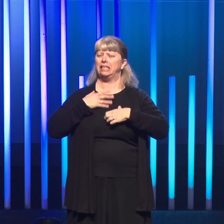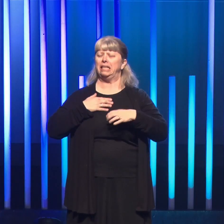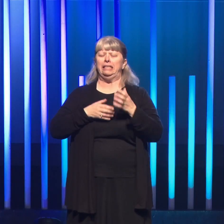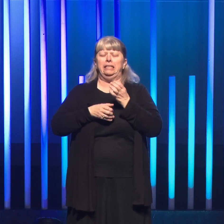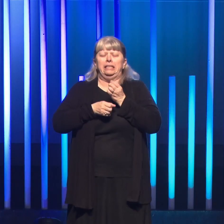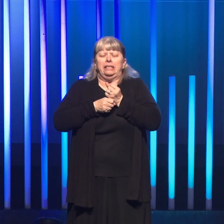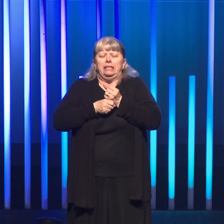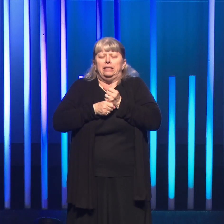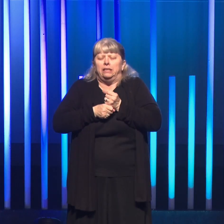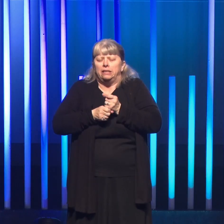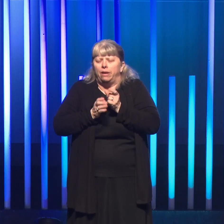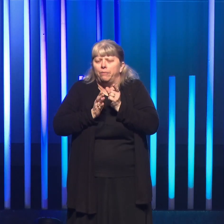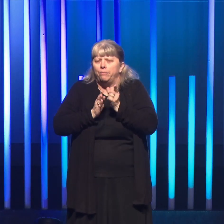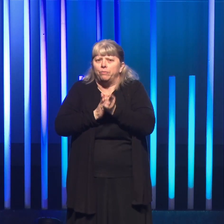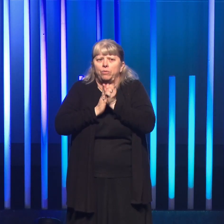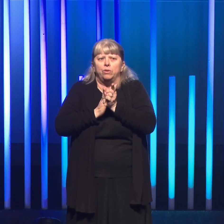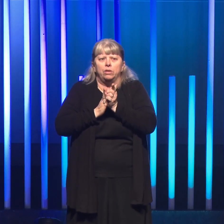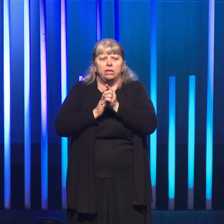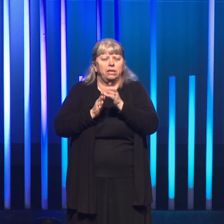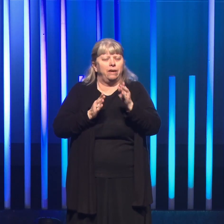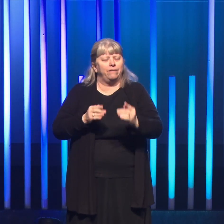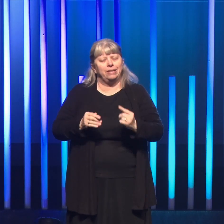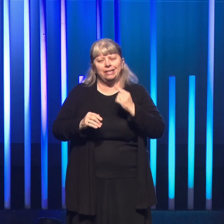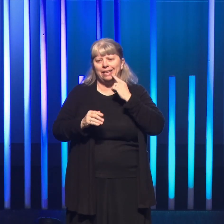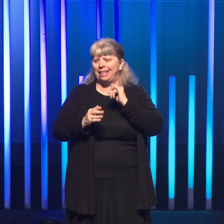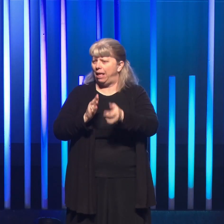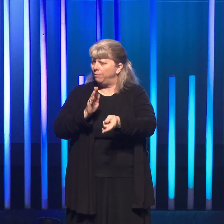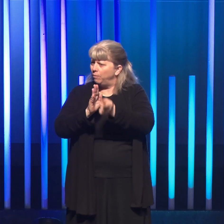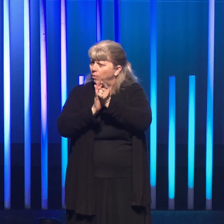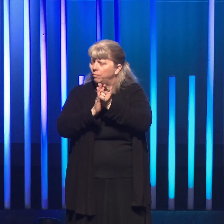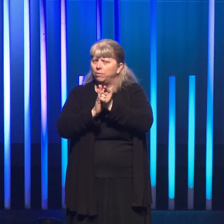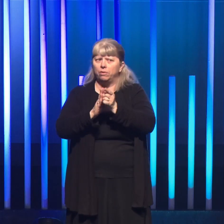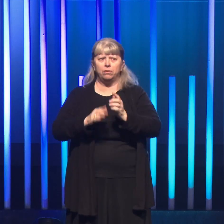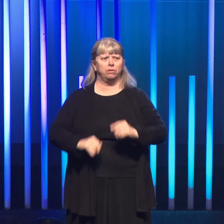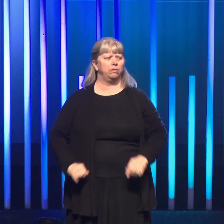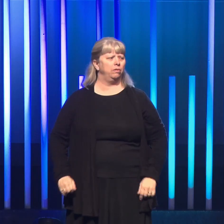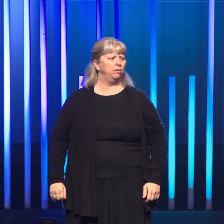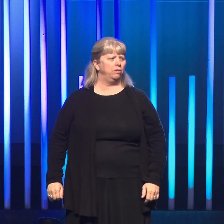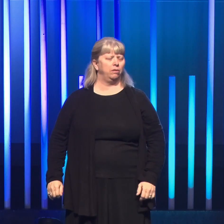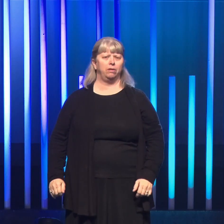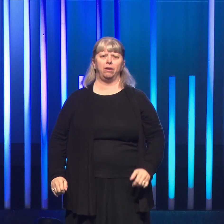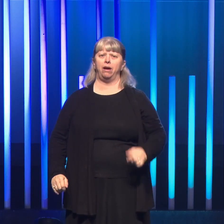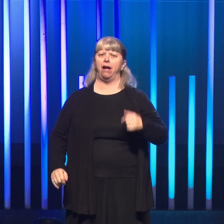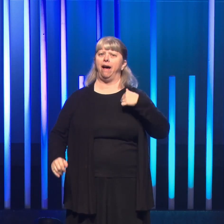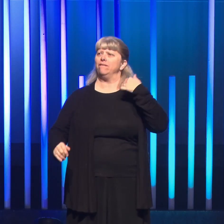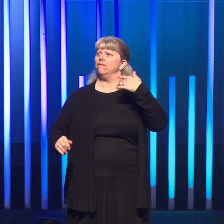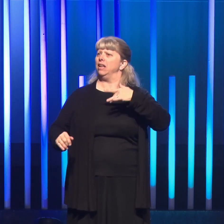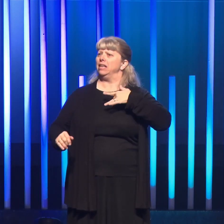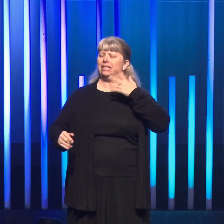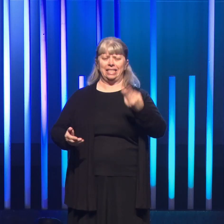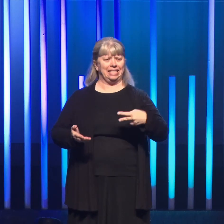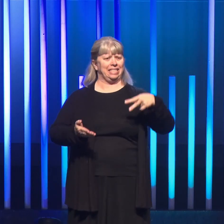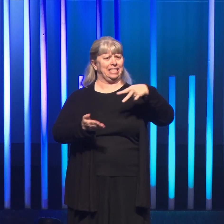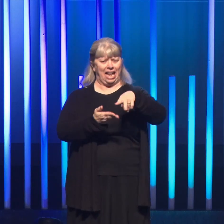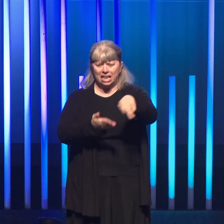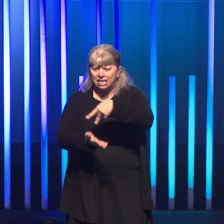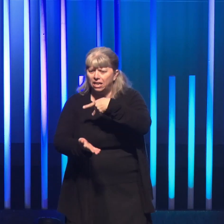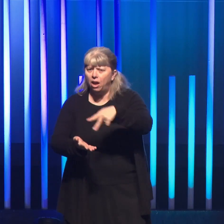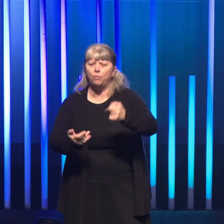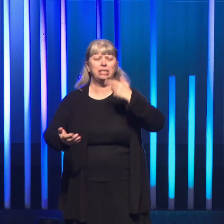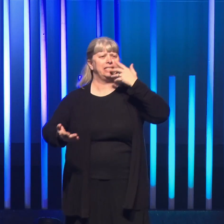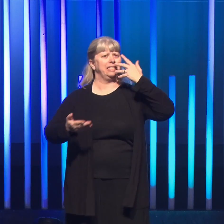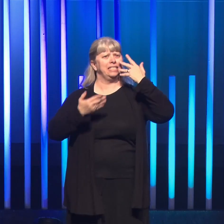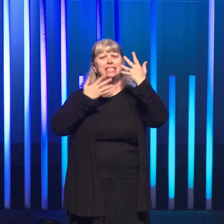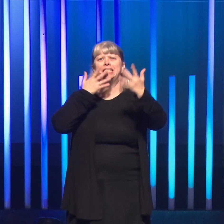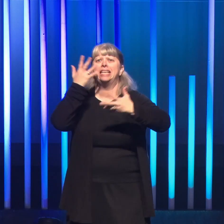that moment. It's never been as intense as that moment. I felt like I needed to stand up and dance. I wanted to sing.